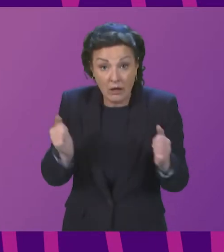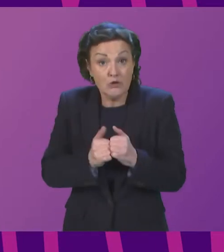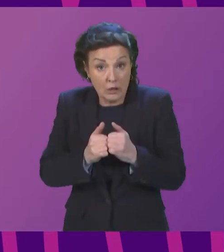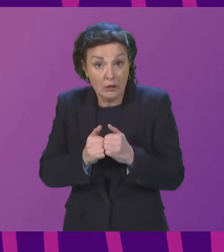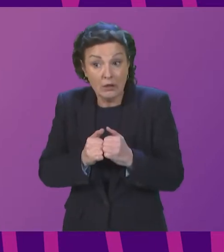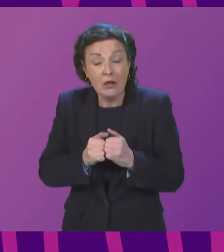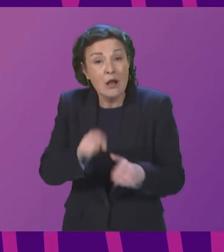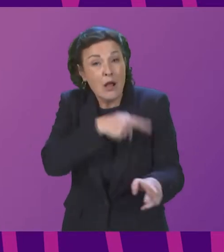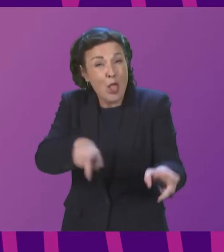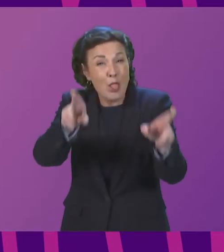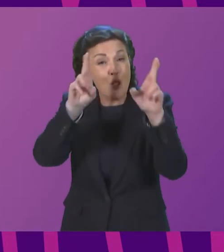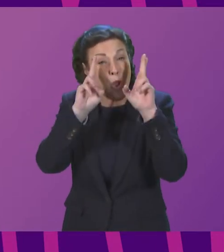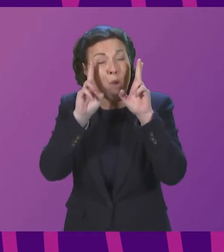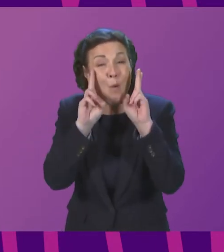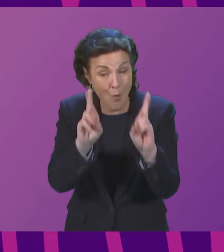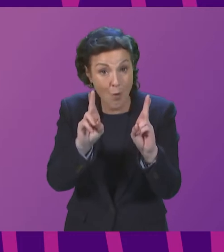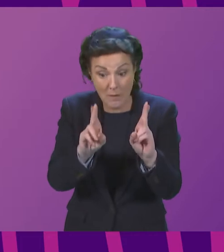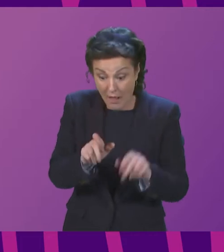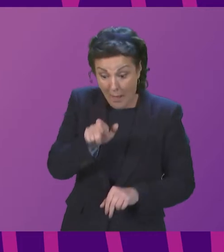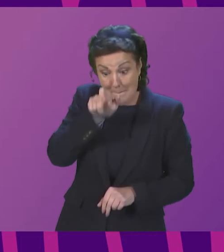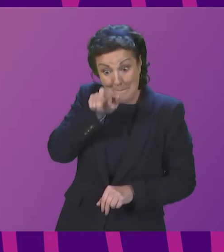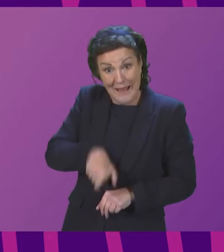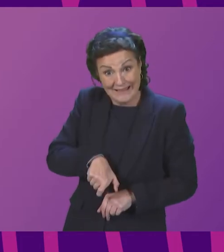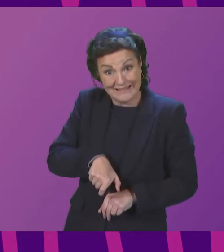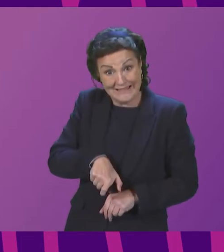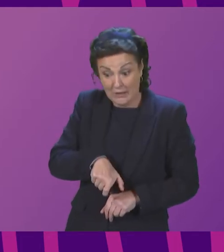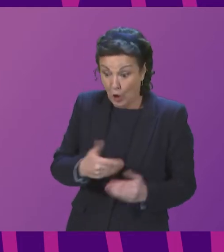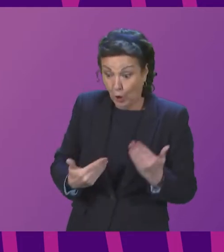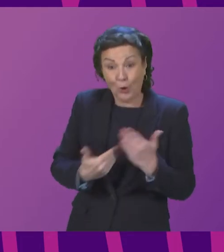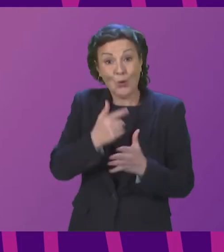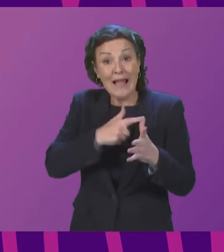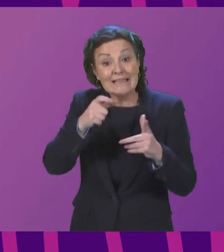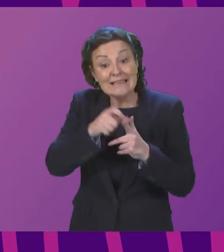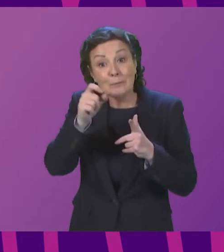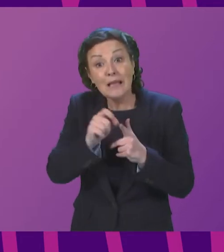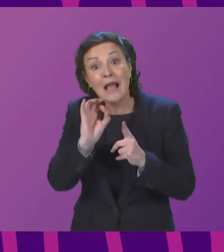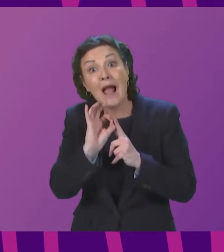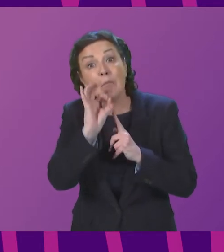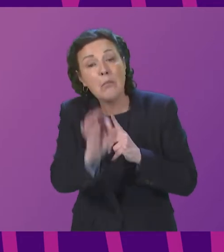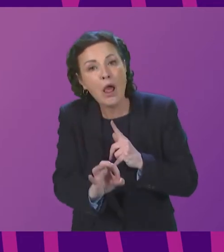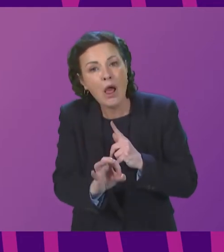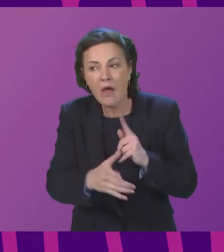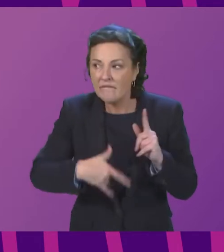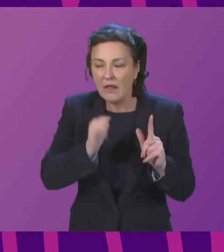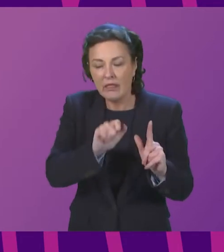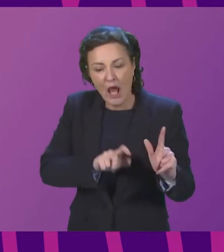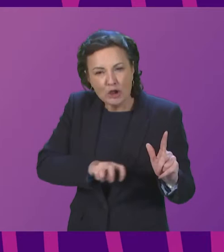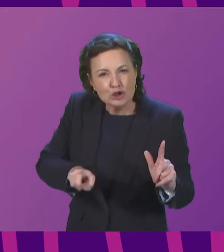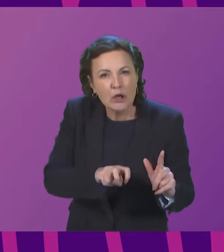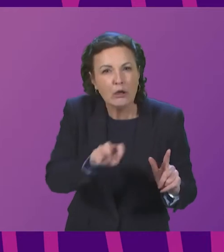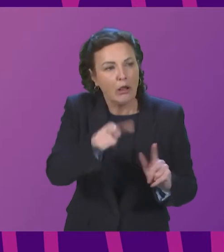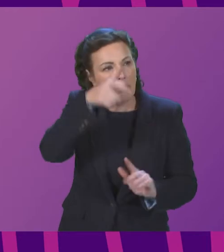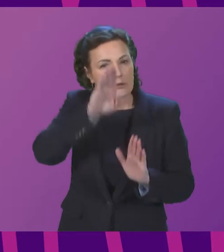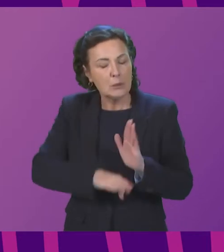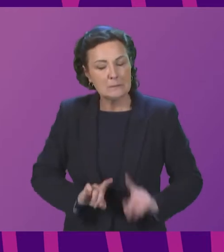that they hope the voyage, if any claimant, is far better under ADP than ever it is under PIP.